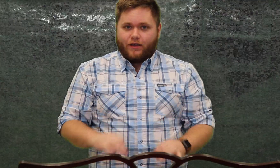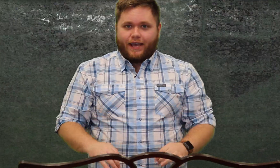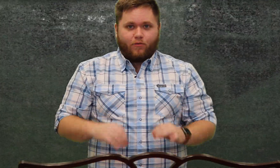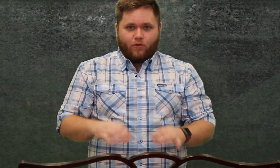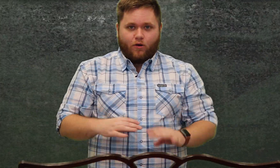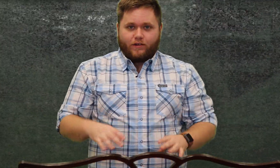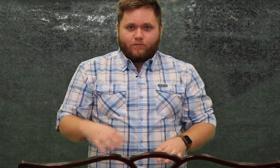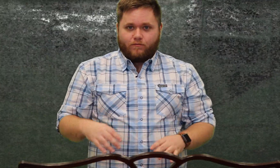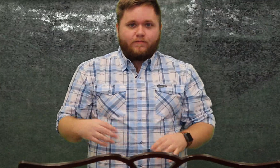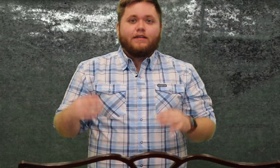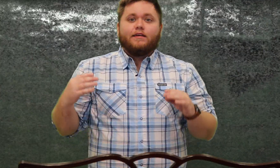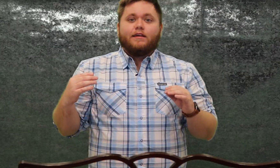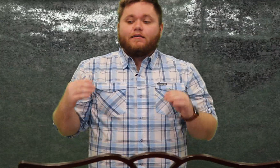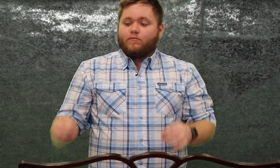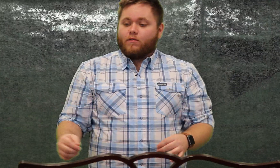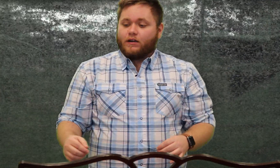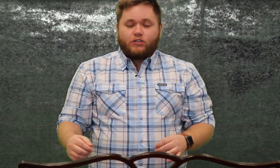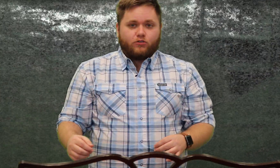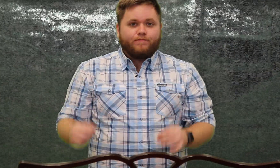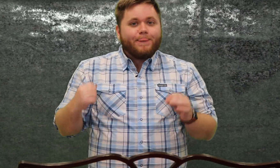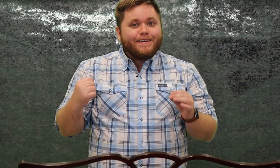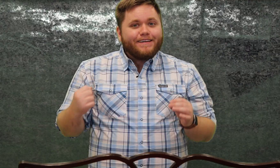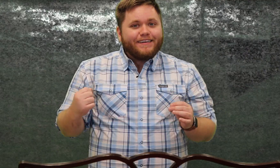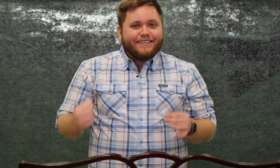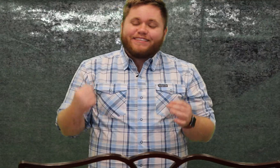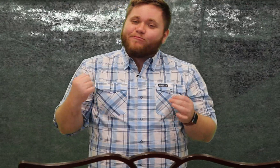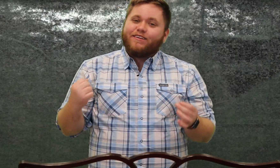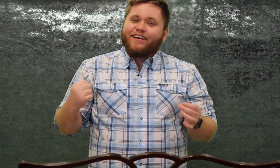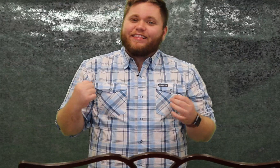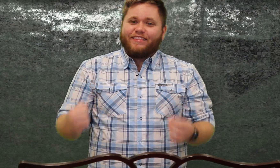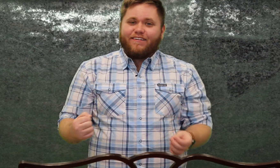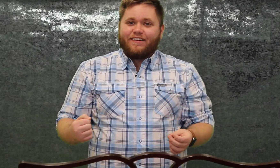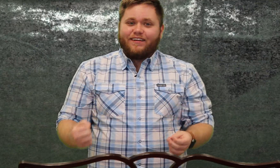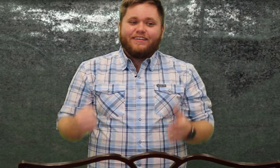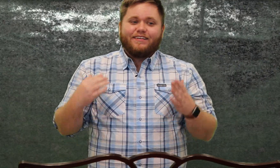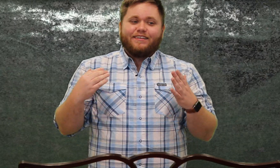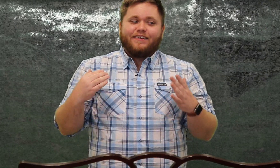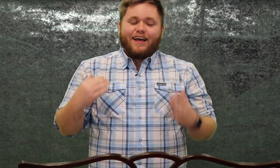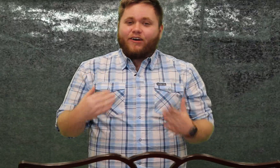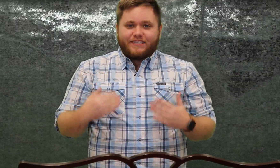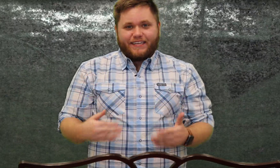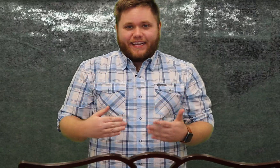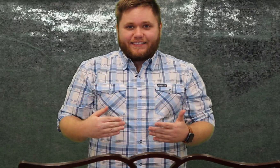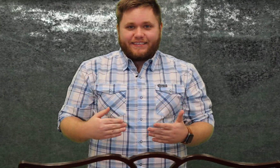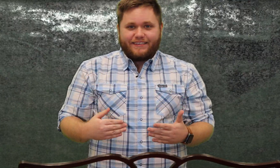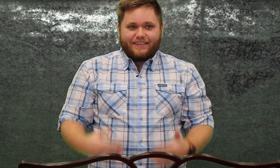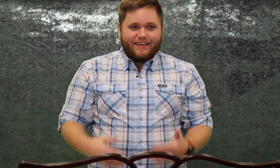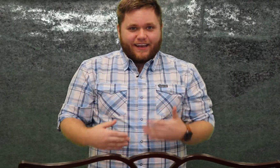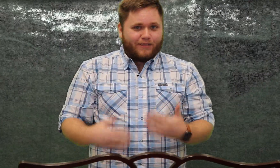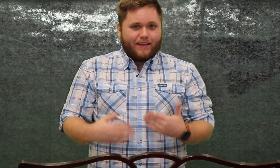okay we'll go over them what we're gonna do is we are gonna learn how to sing it and the way